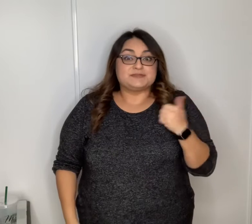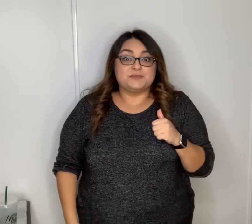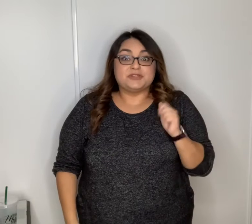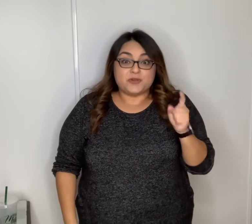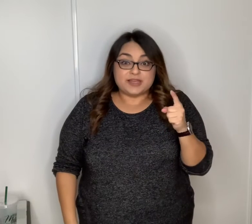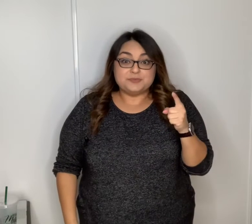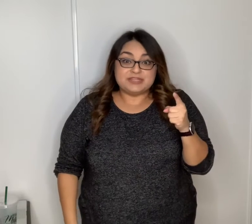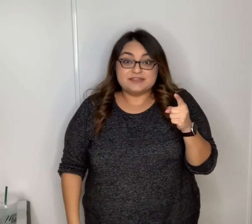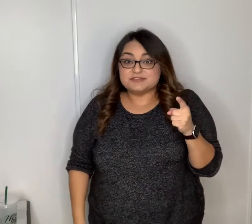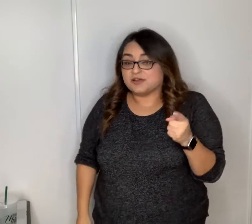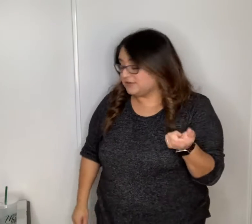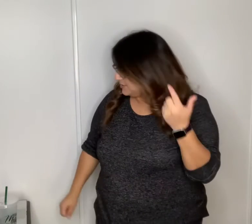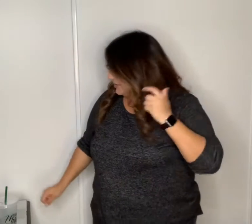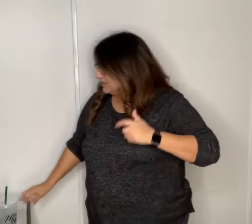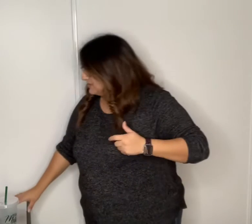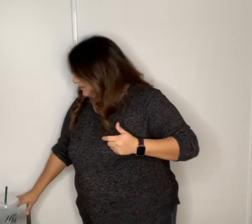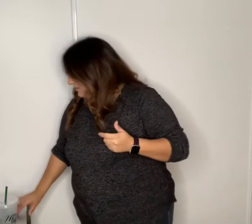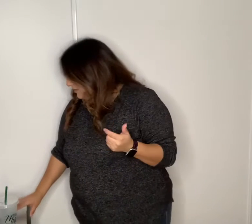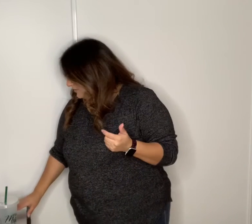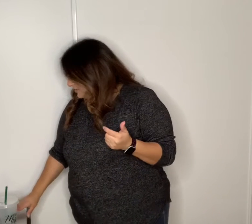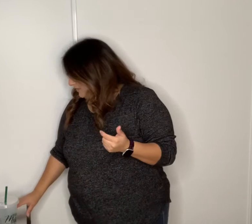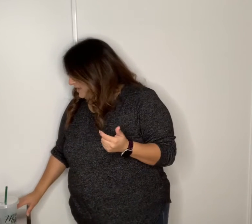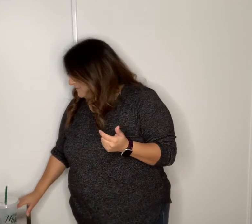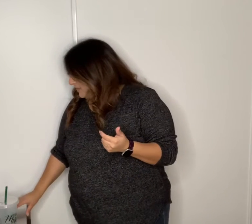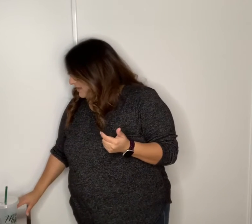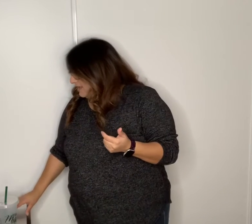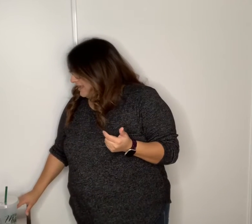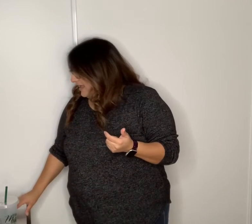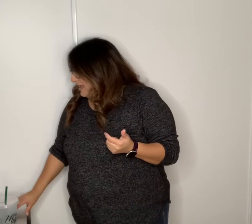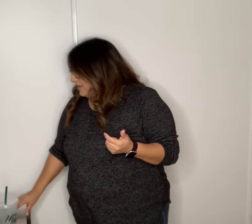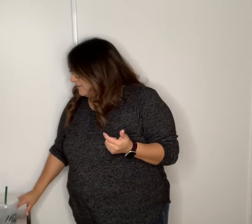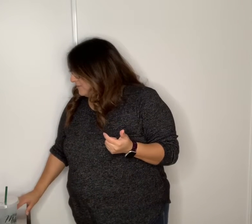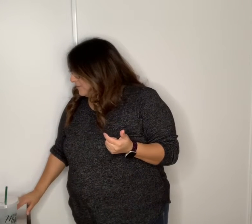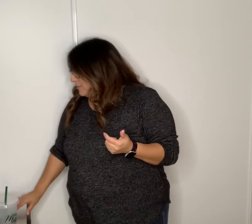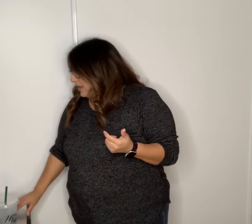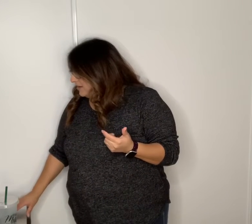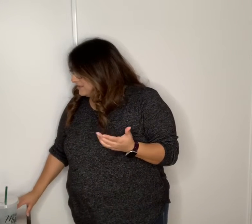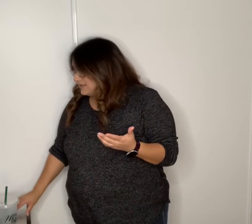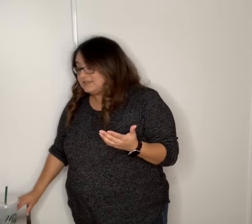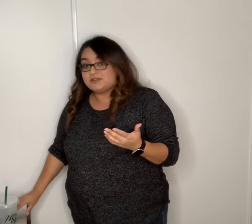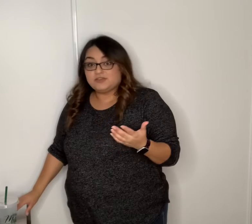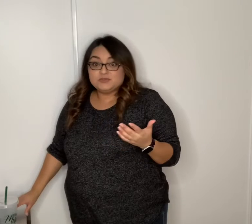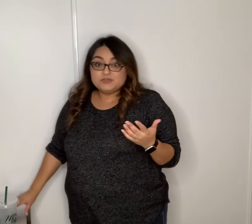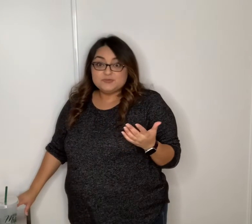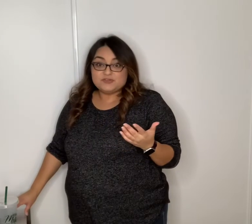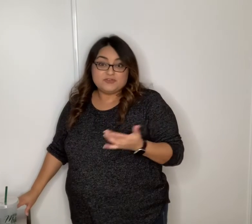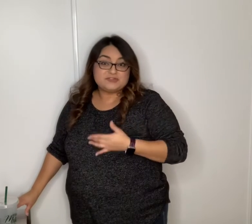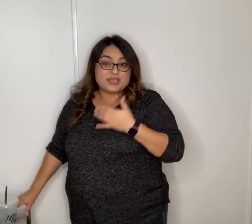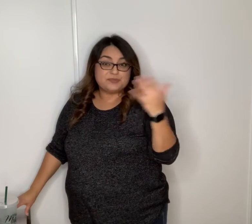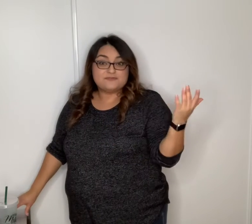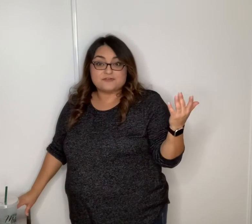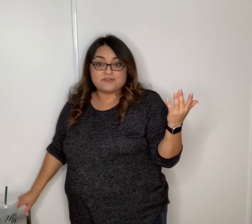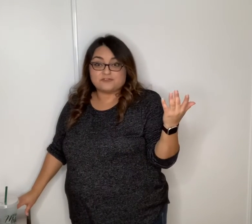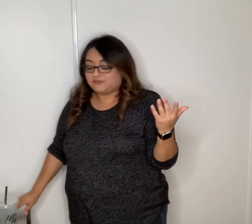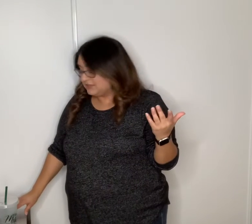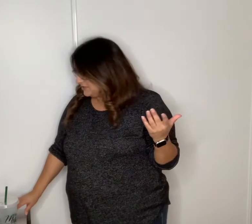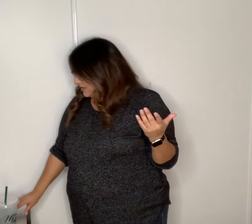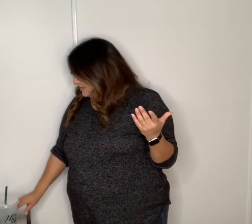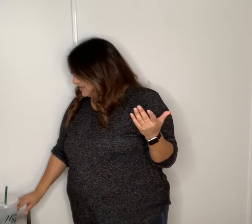so I'm gonna go ahead and play the song so we can sing along to it and for parents it's on YouTube if you type in forever friends you can sing